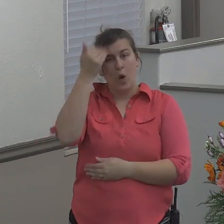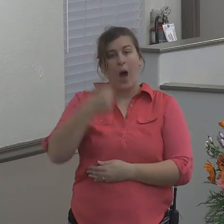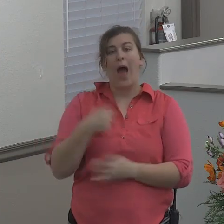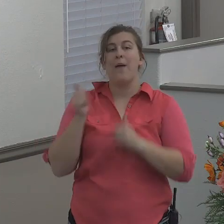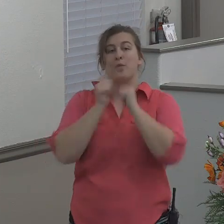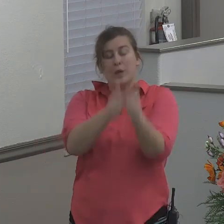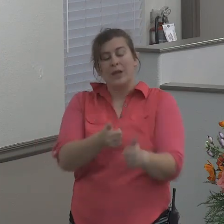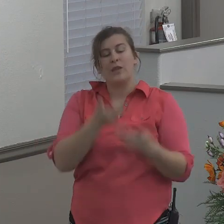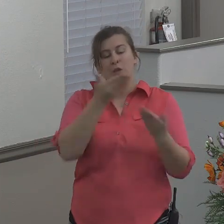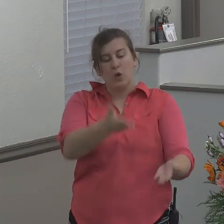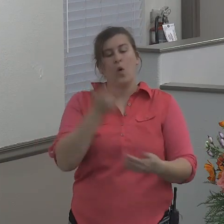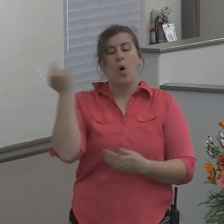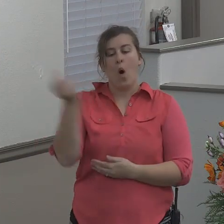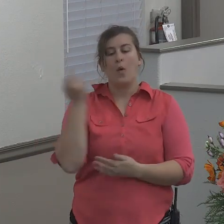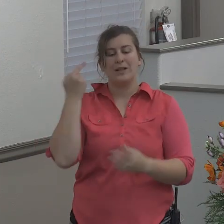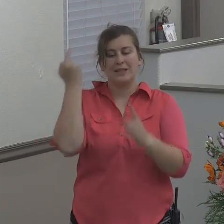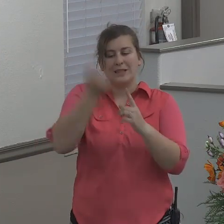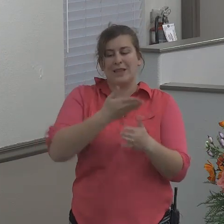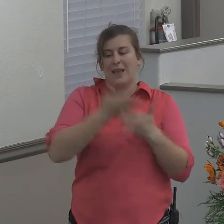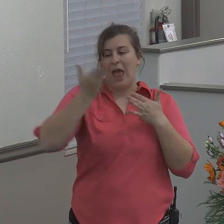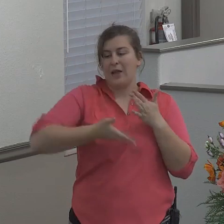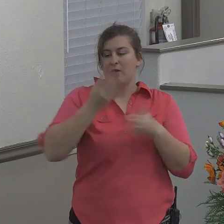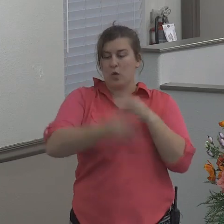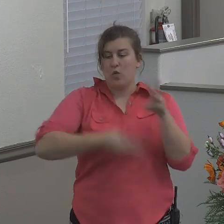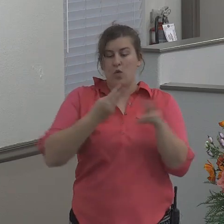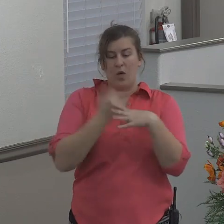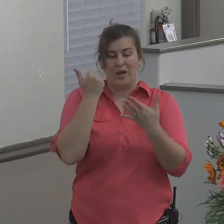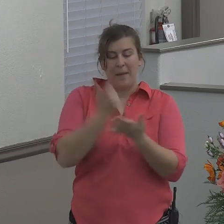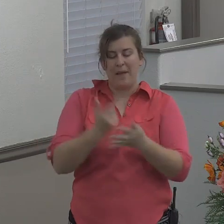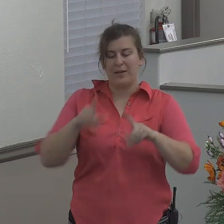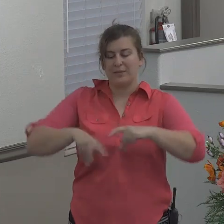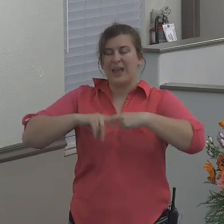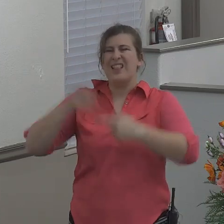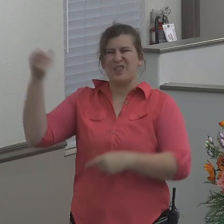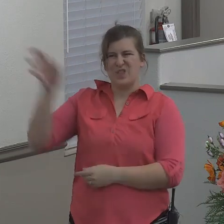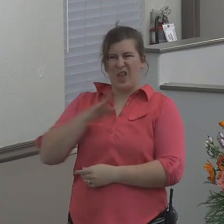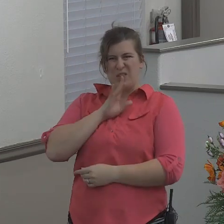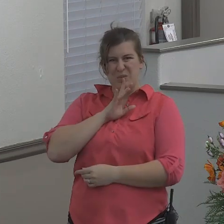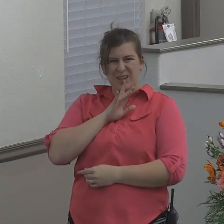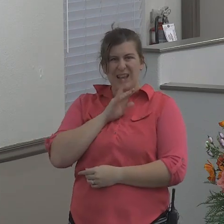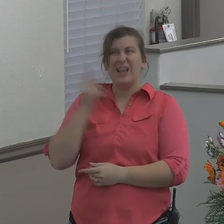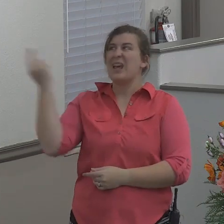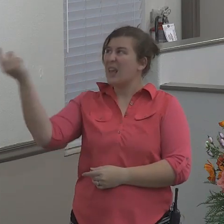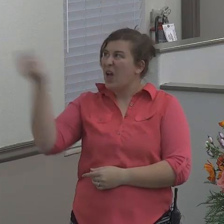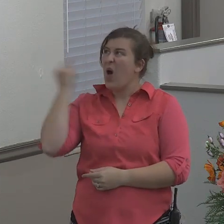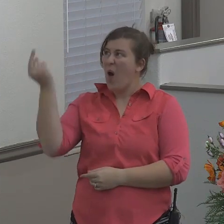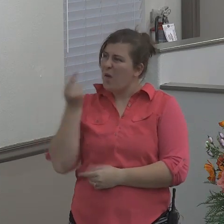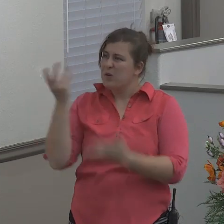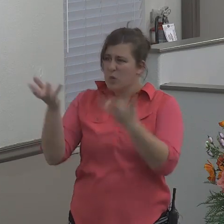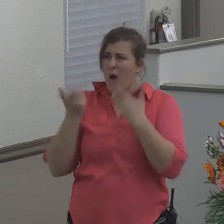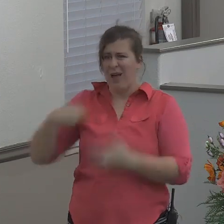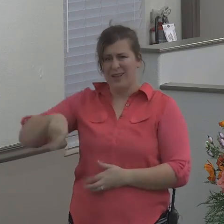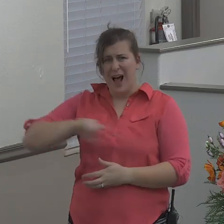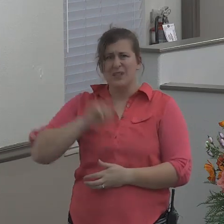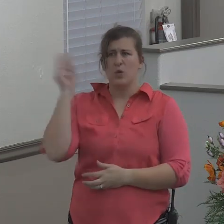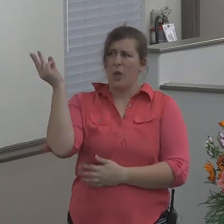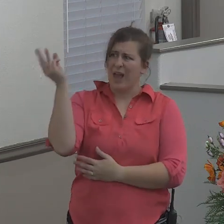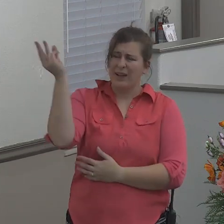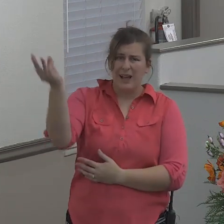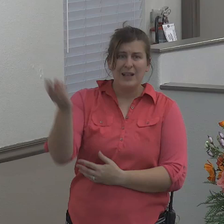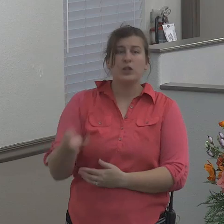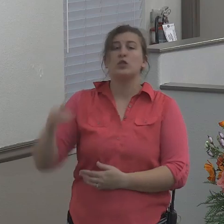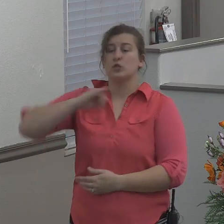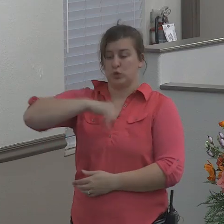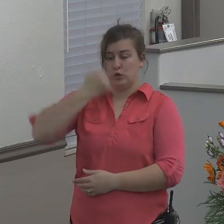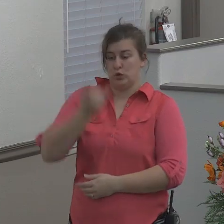unto the end of the world. Amen. God has always wanted us to witness. Jonah means